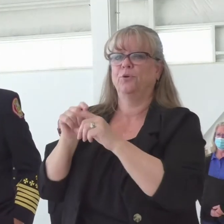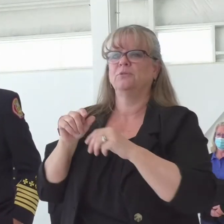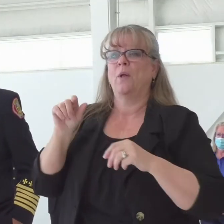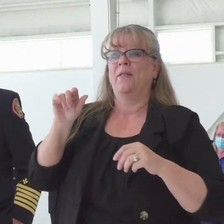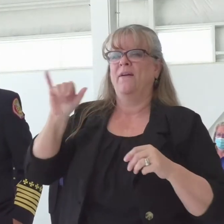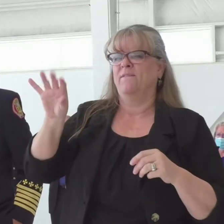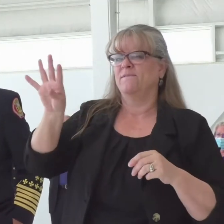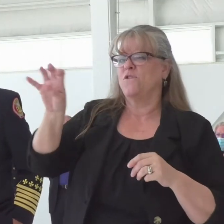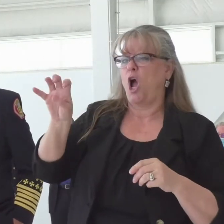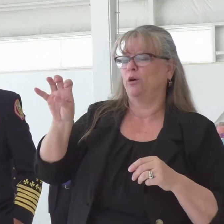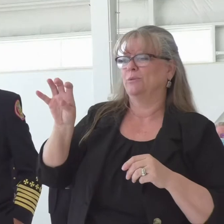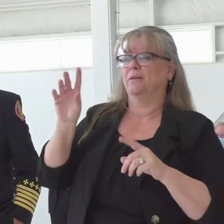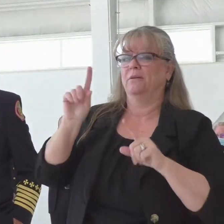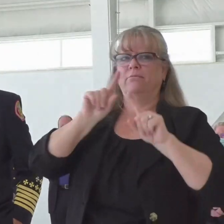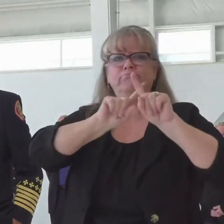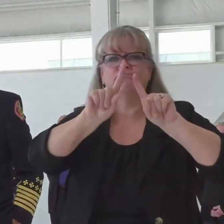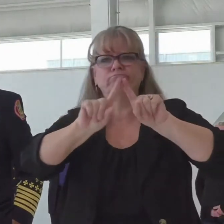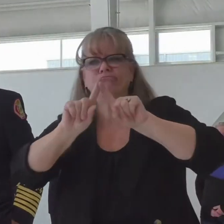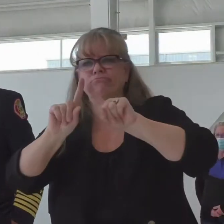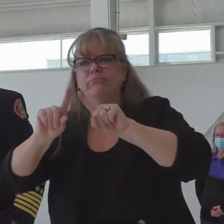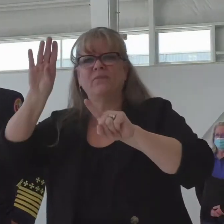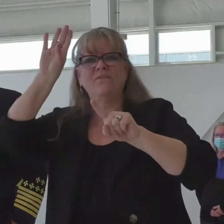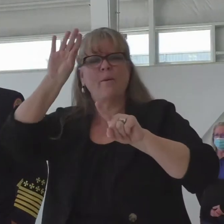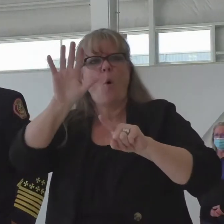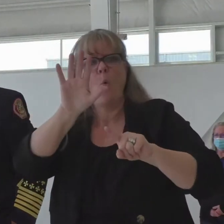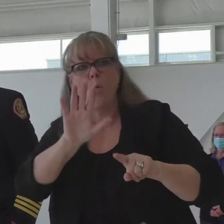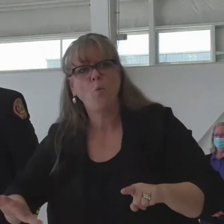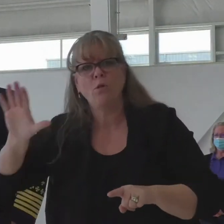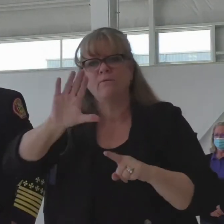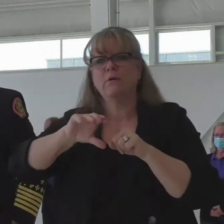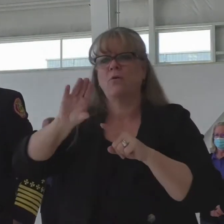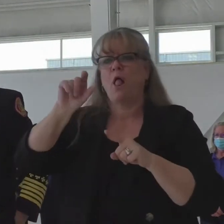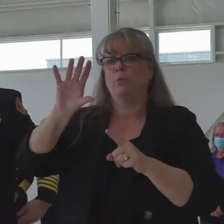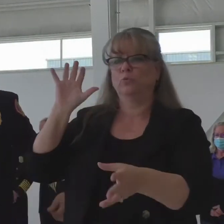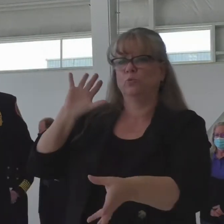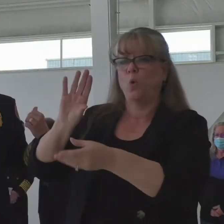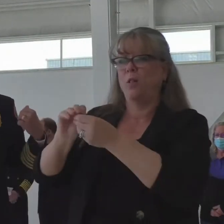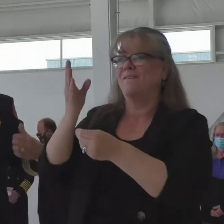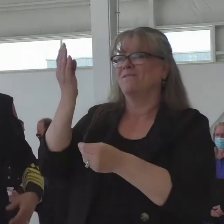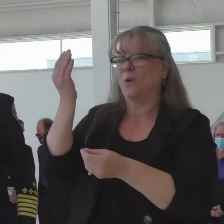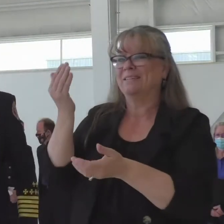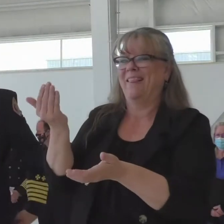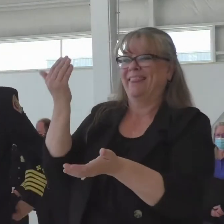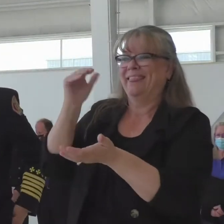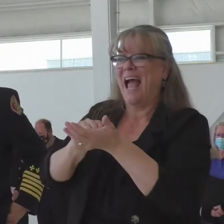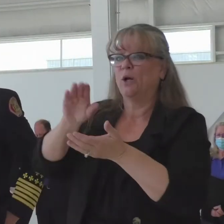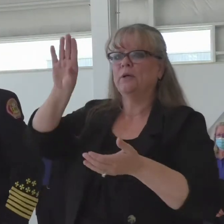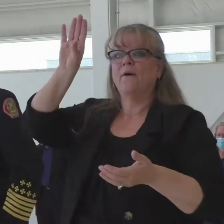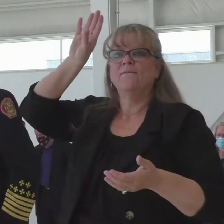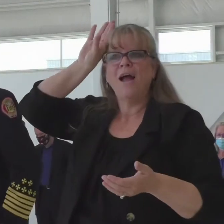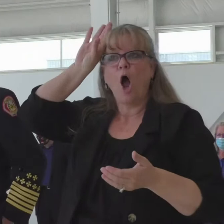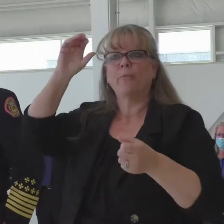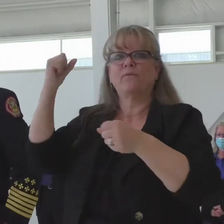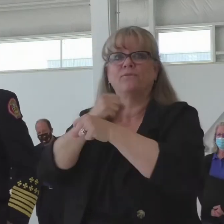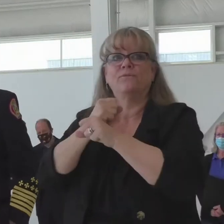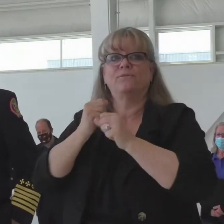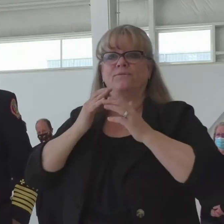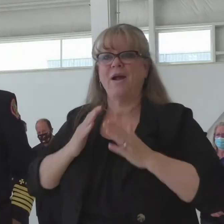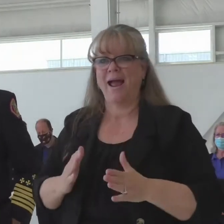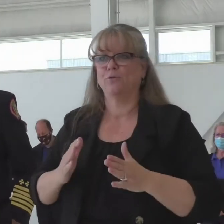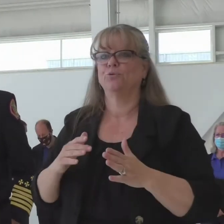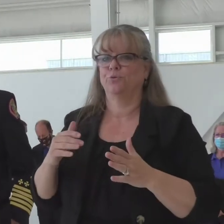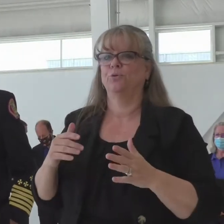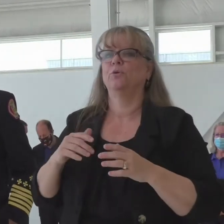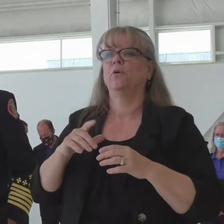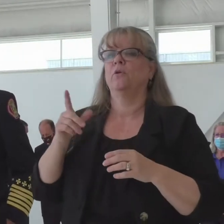across the state, and that equates to about 14,000 firefighters. As Director Morgan had spoken earlier, you know that initial